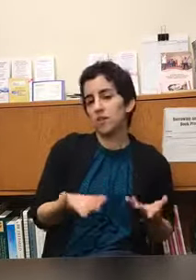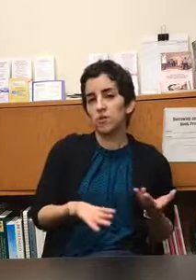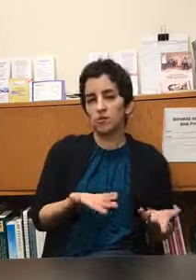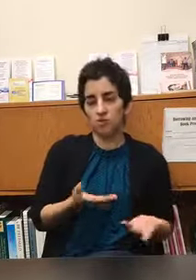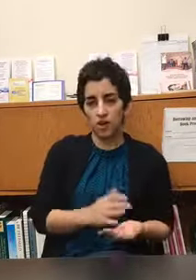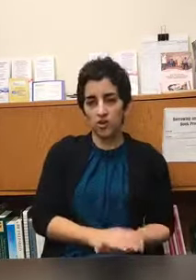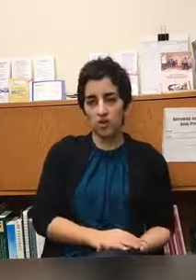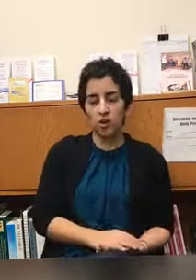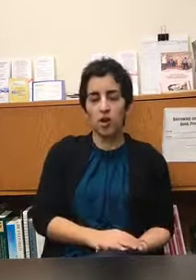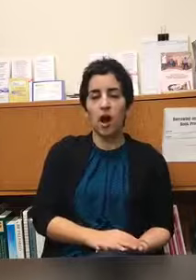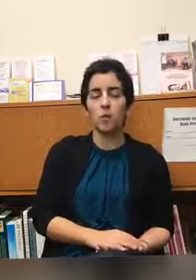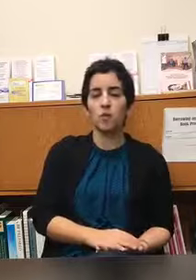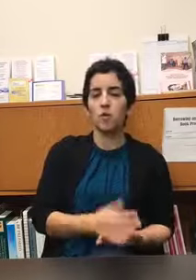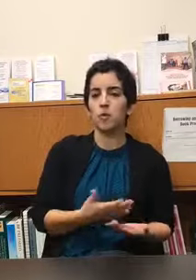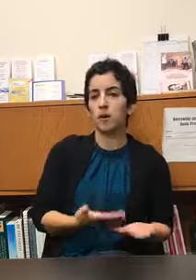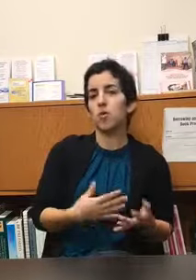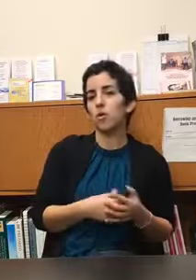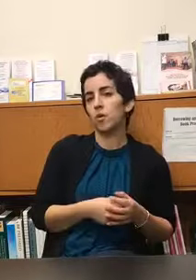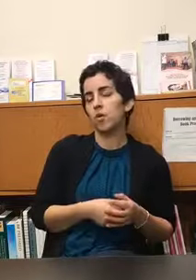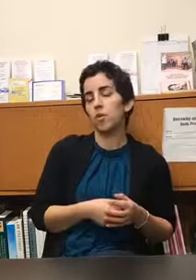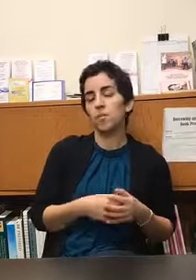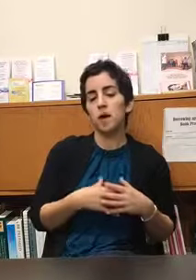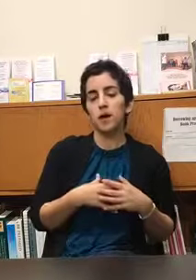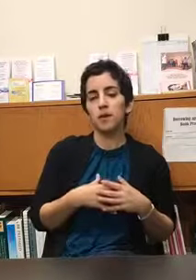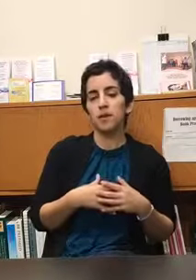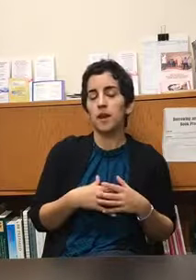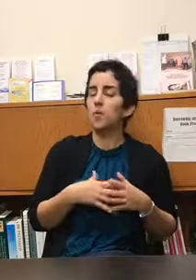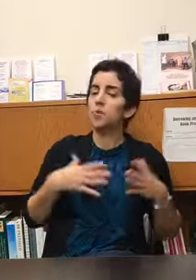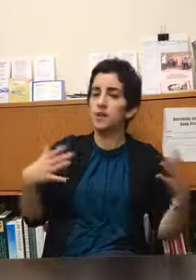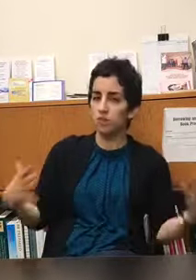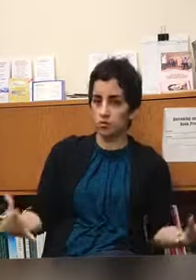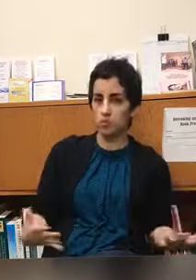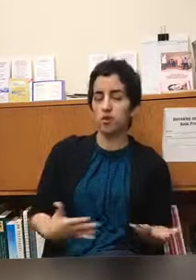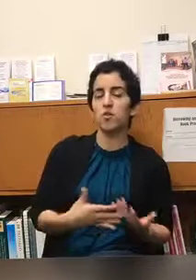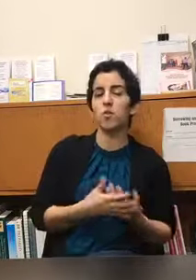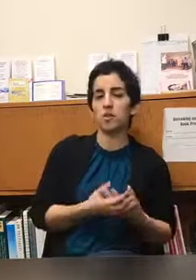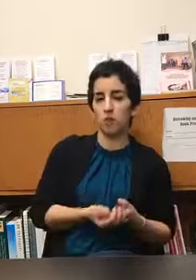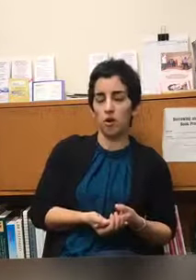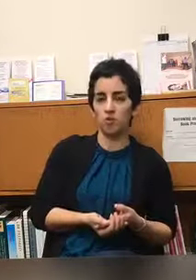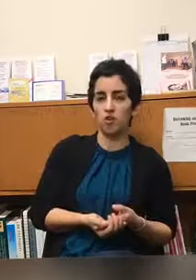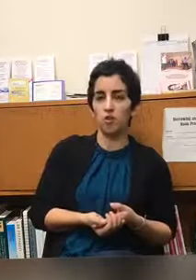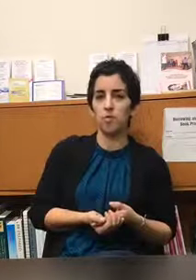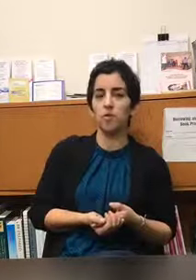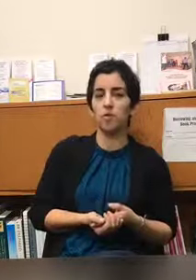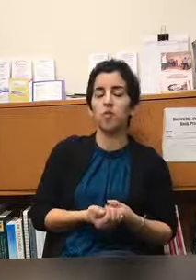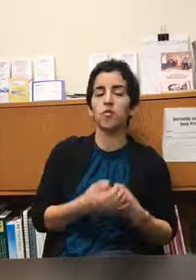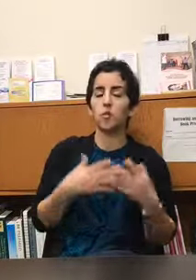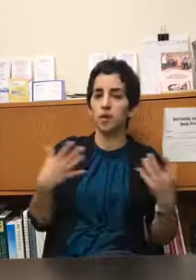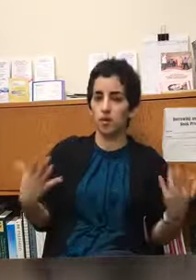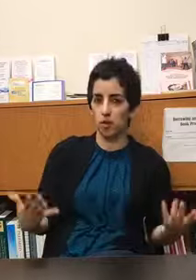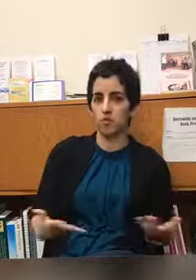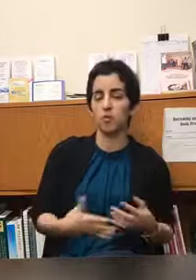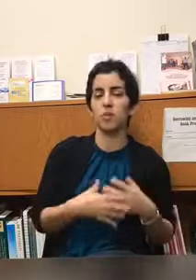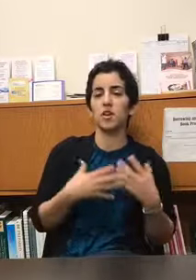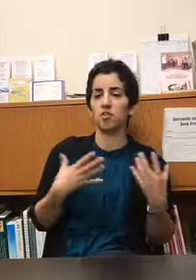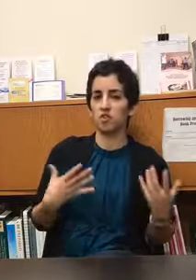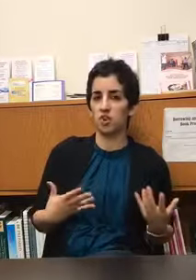loose structure with the women I work with we might and I tend to tend to work long-term so forming long-term relationships